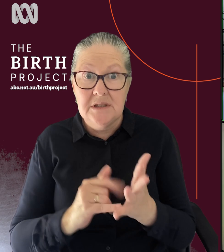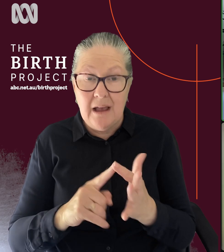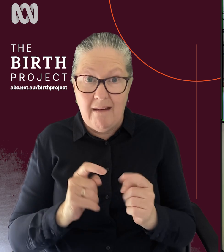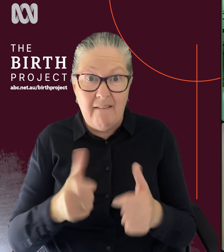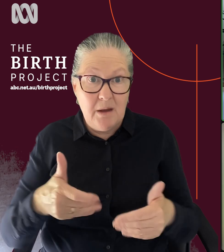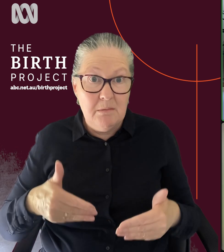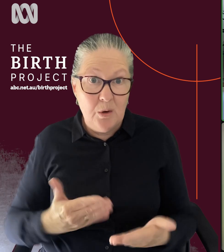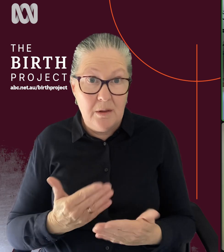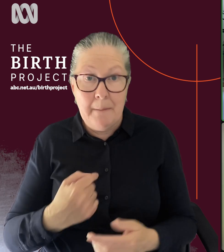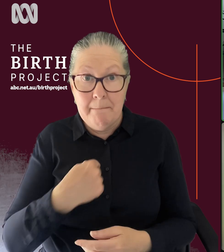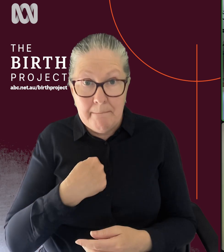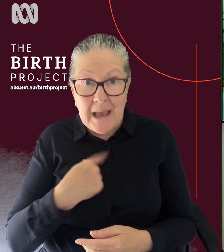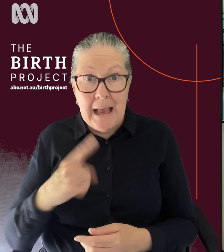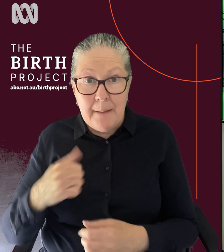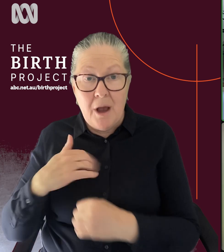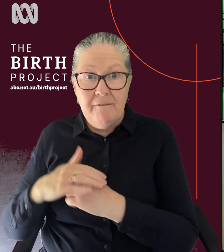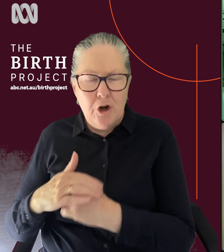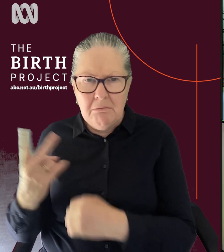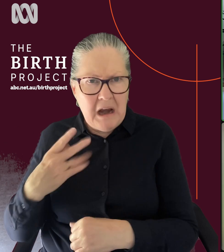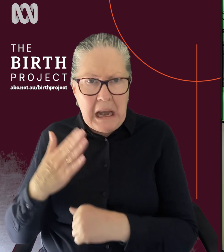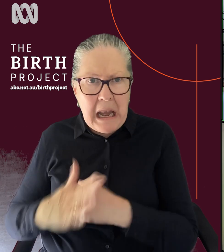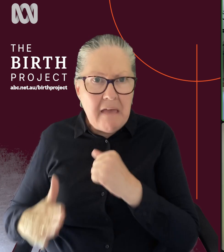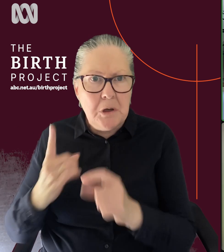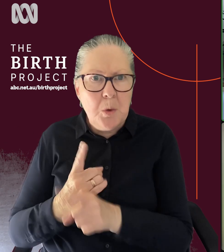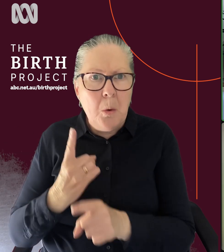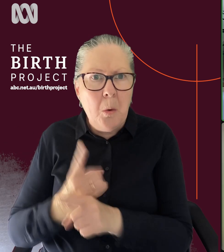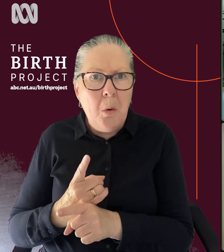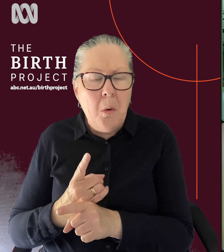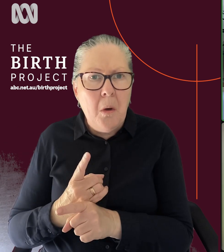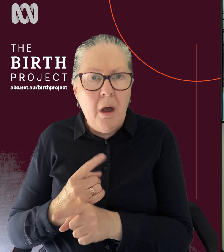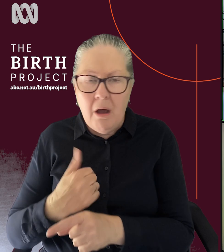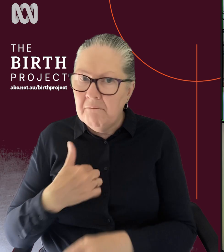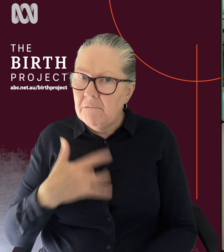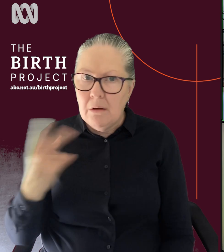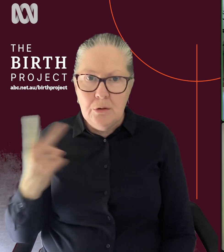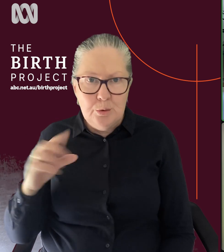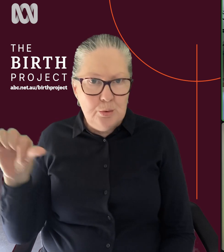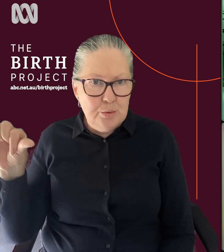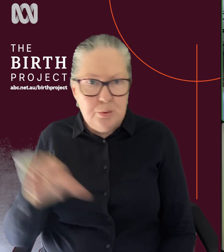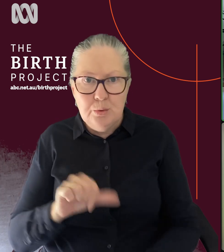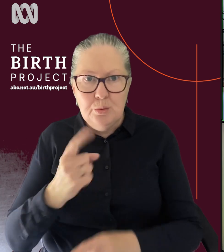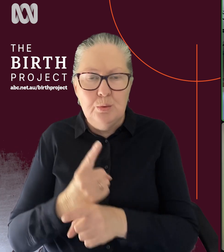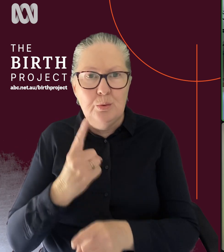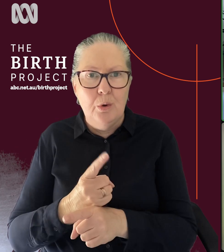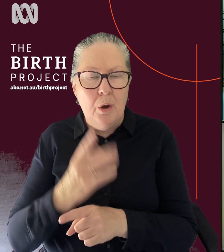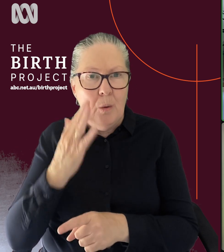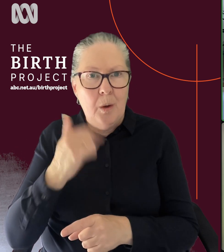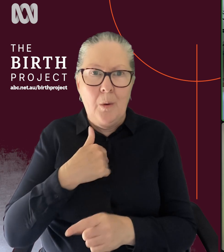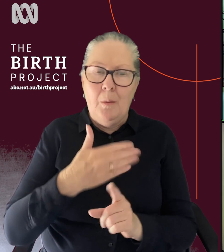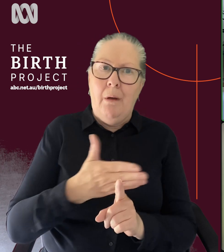me and my friends never talked about. And I feel like we definitely should have a lot earlier in our lives. Can